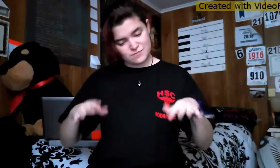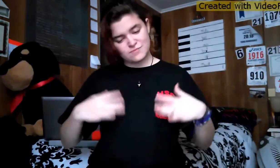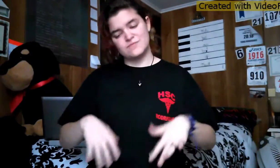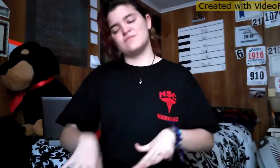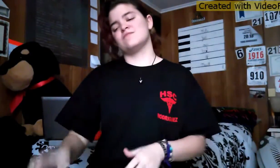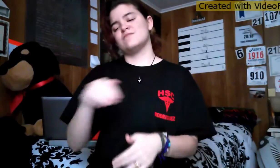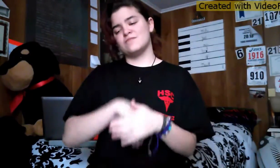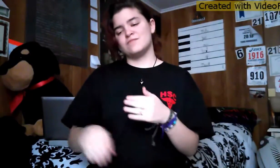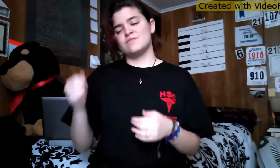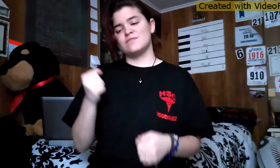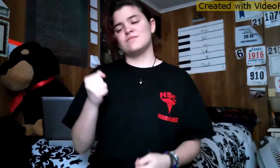neatly in a case